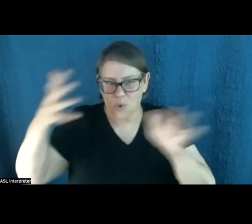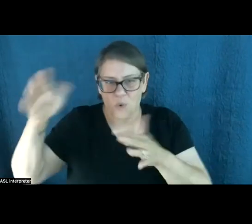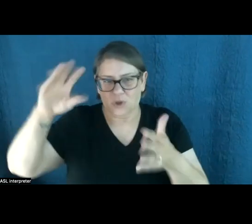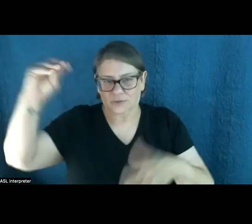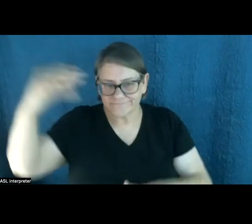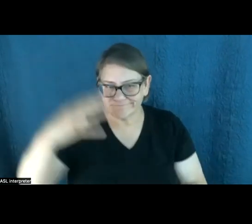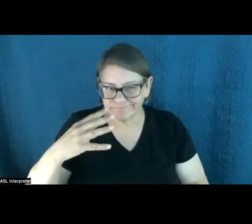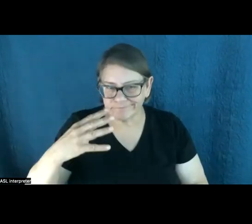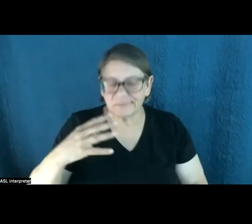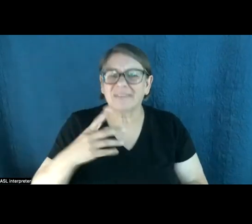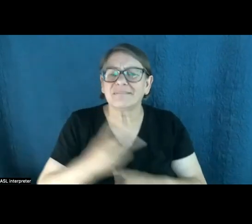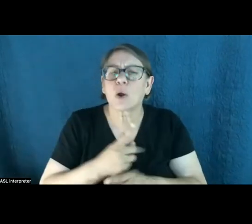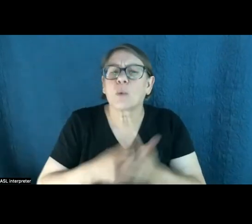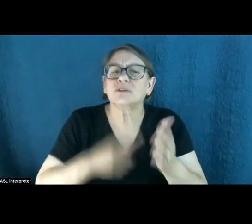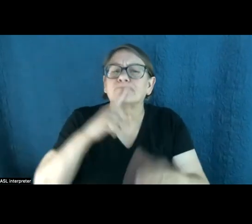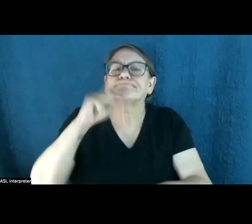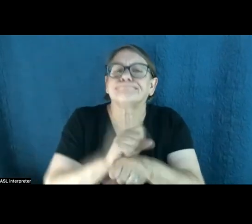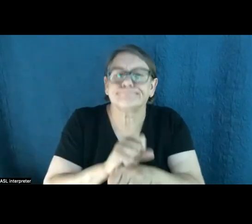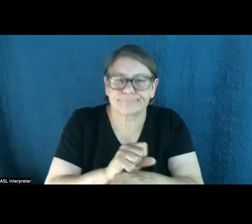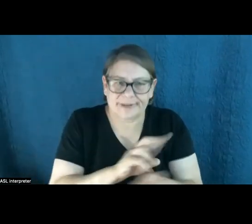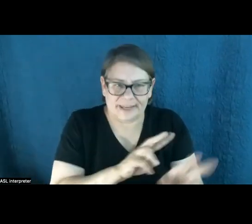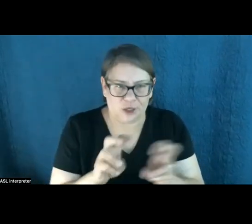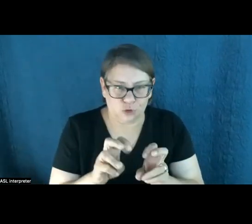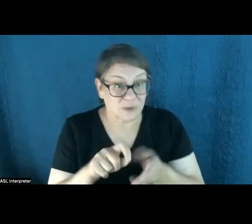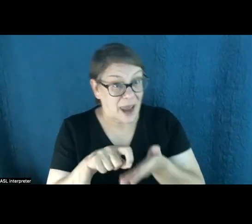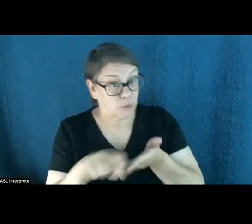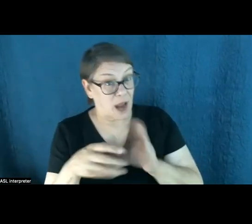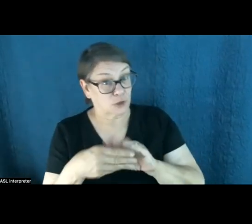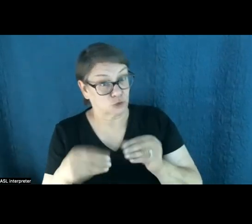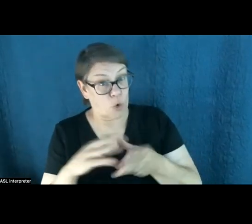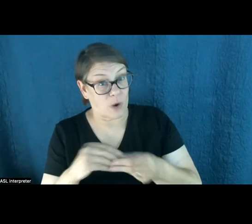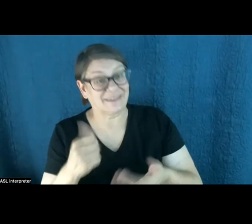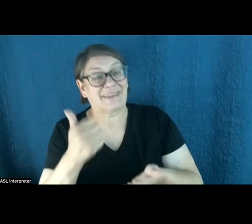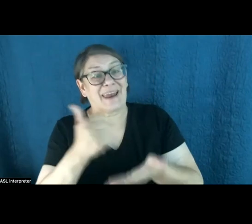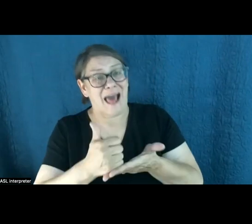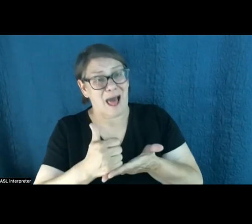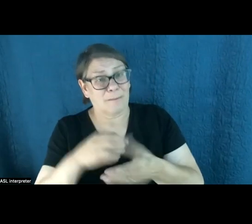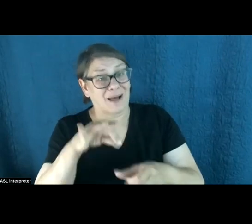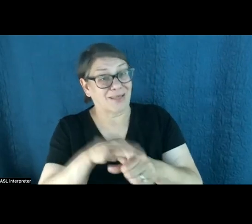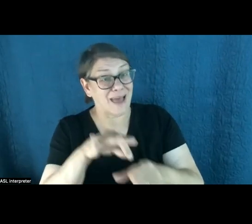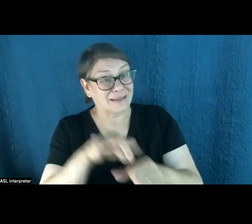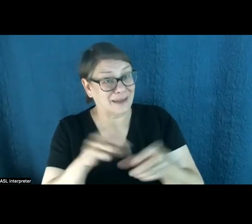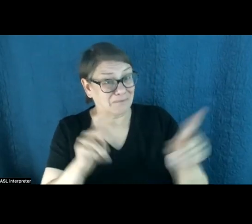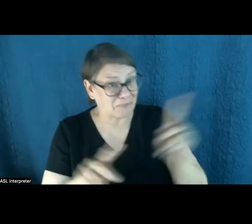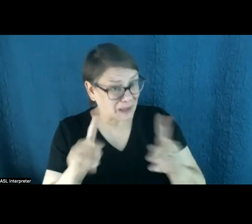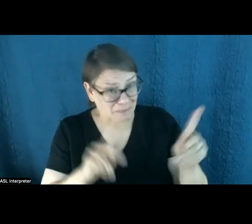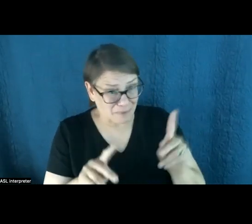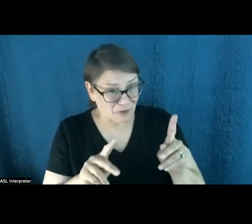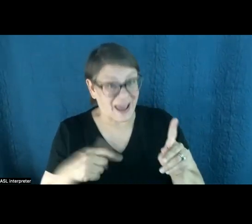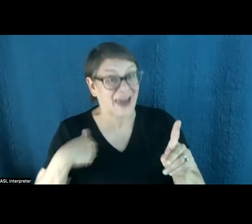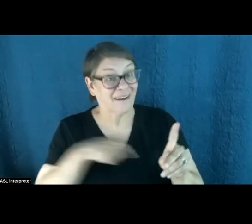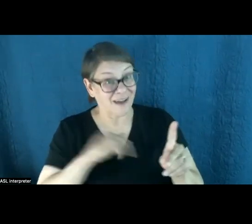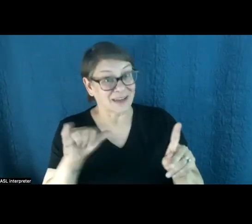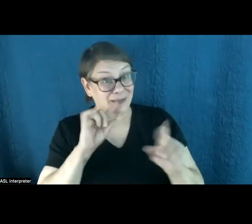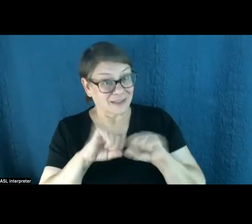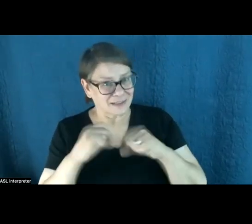that need to be dealt with and write stories that help, you know, elected officials, members of the public that help us as a society figure out how to deal